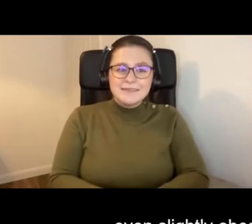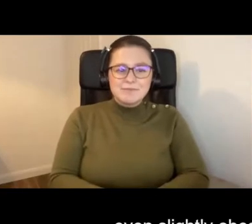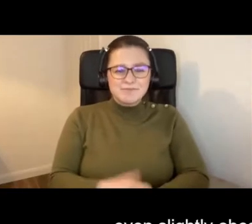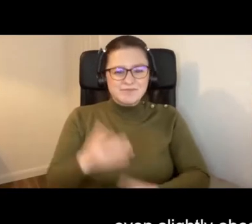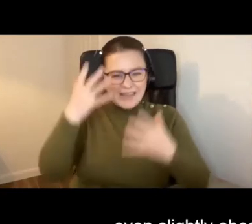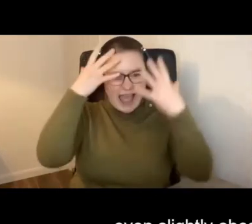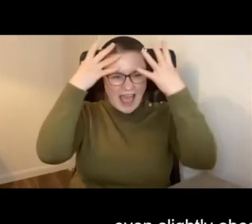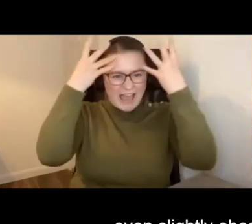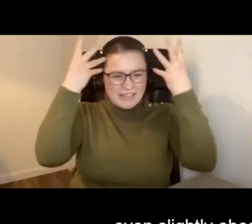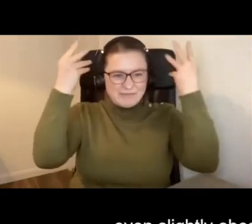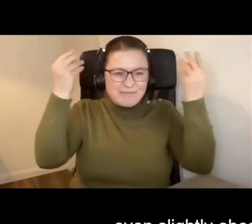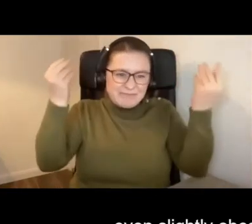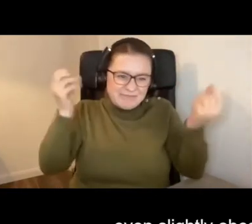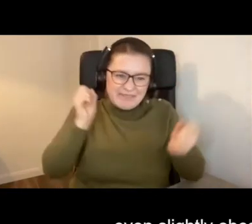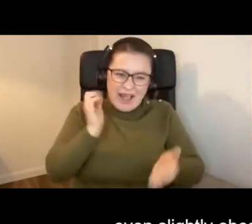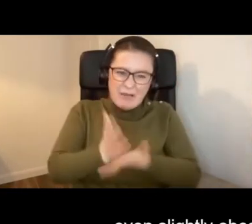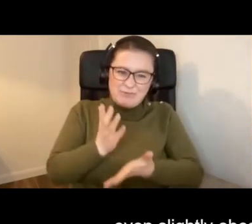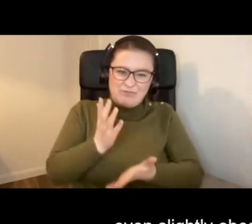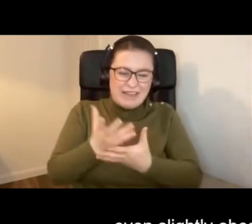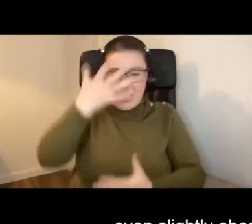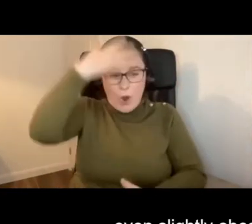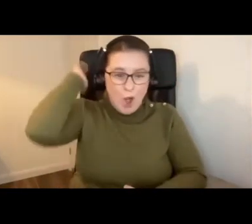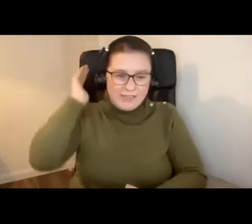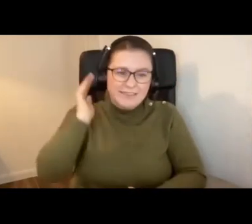hair are in fact, in reality, probably gone.